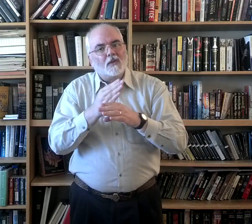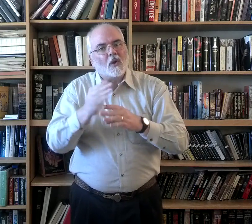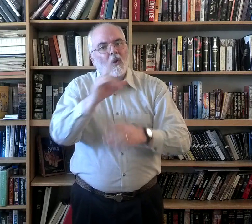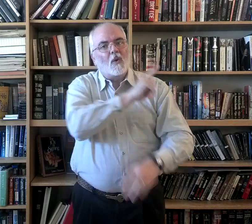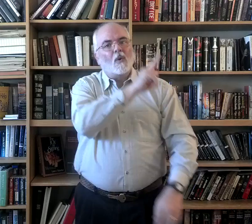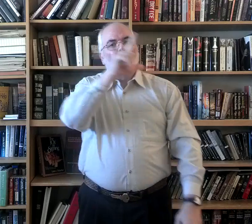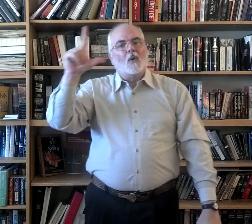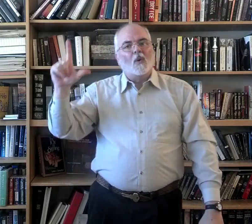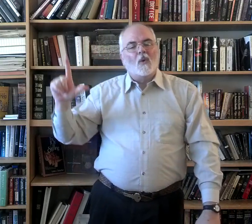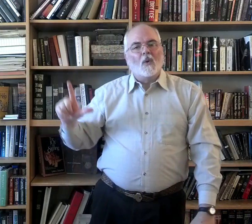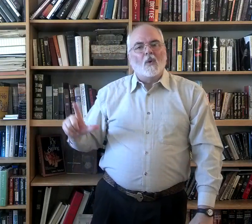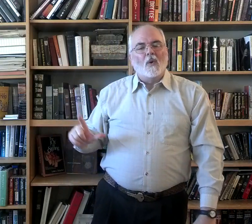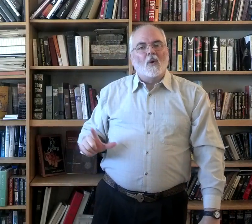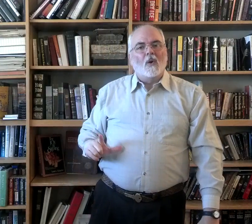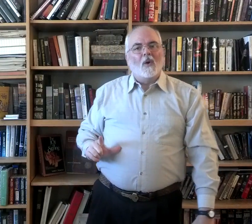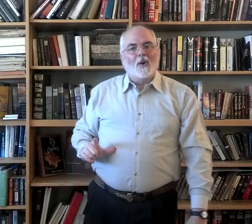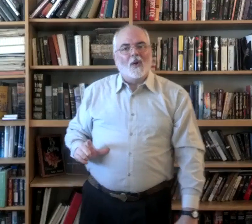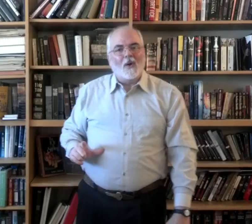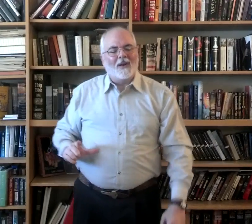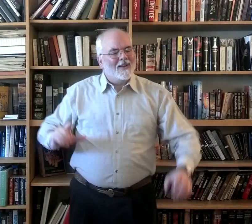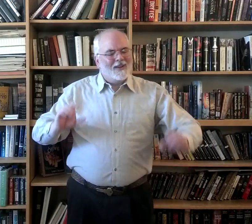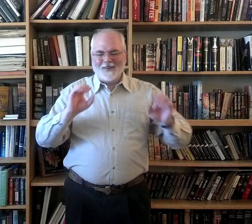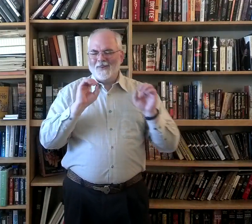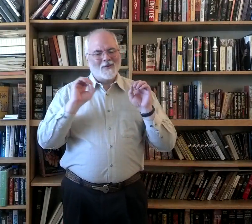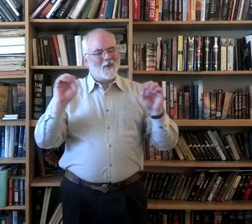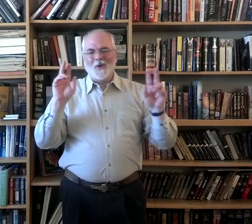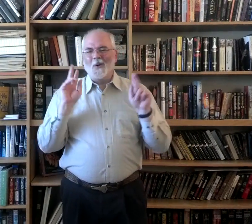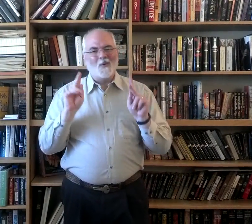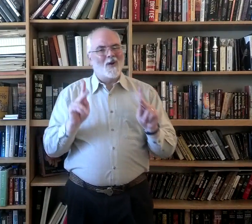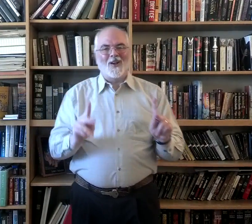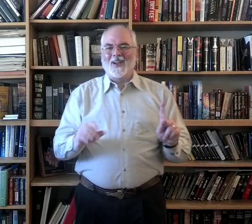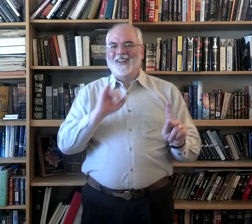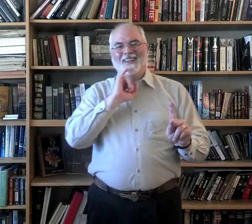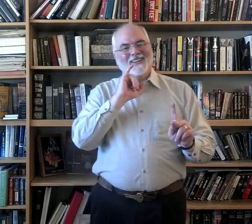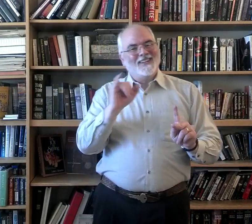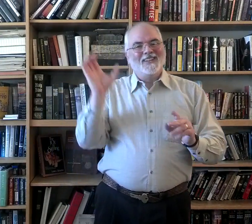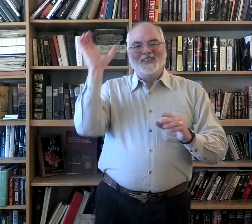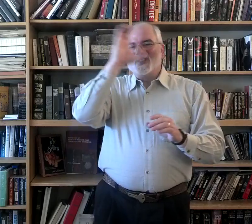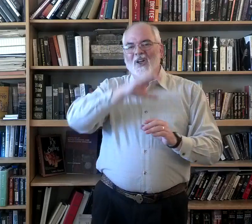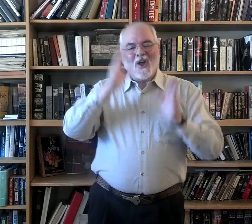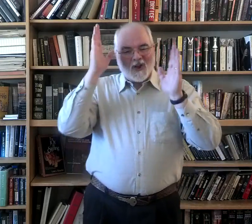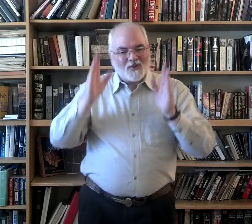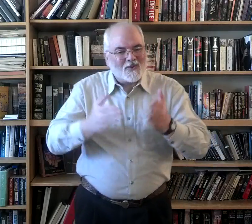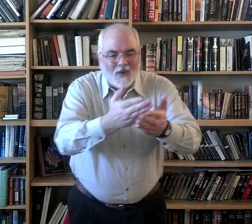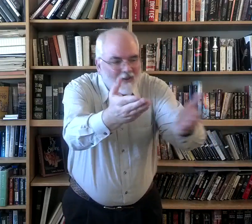Lord. No one is a stranger